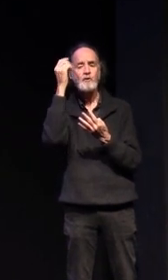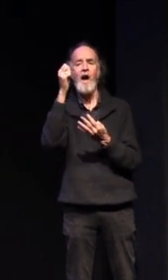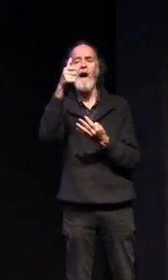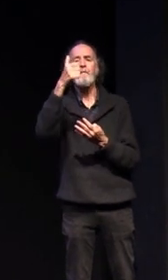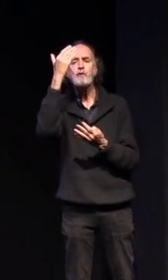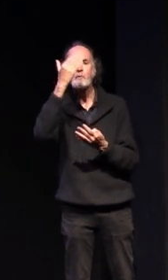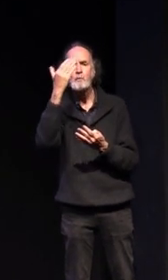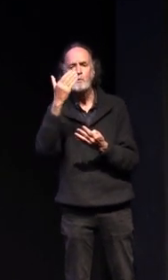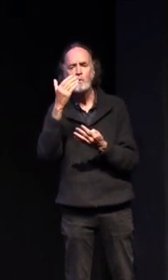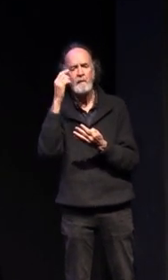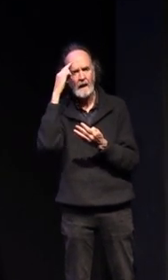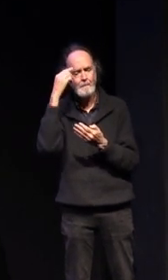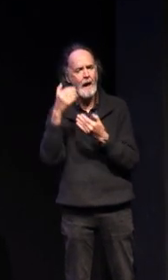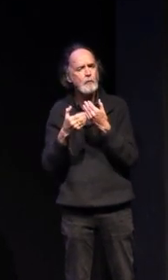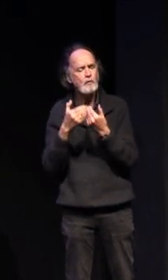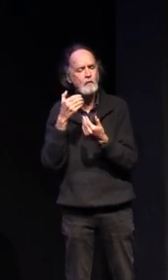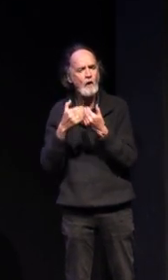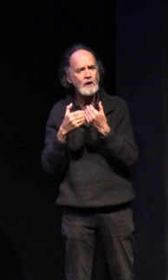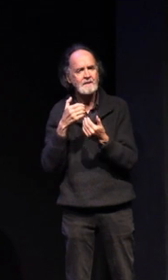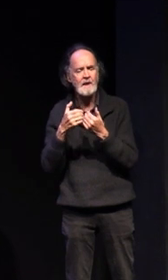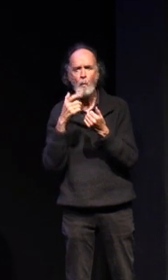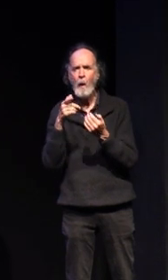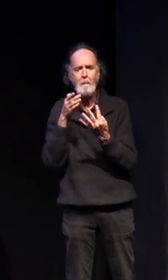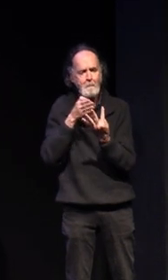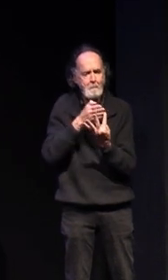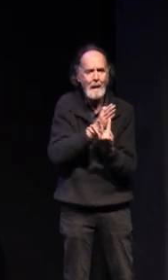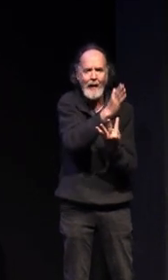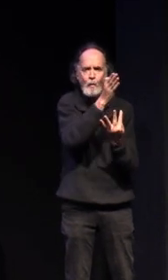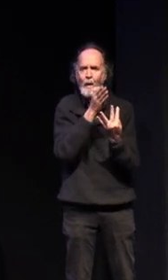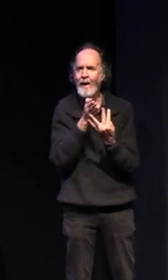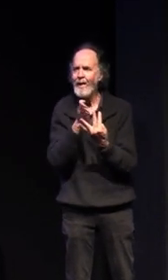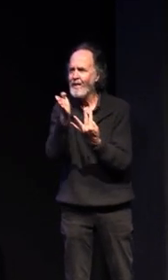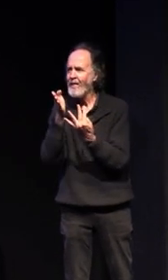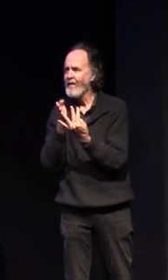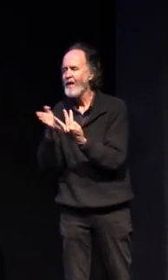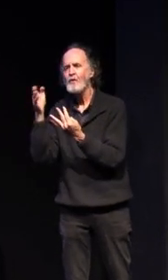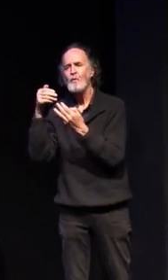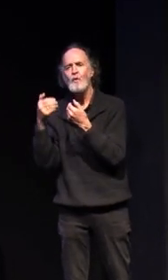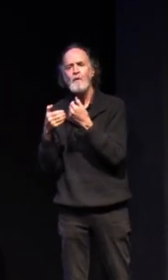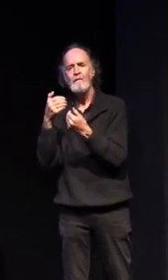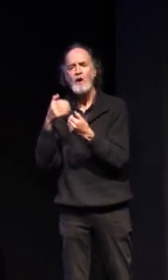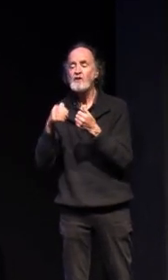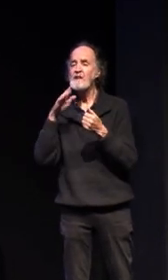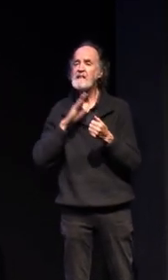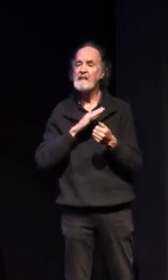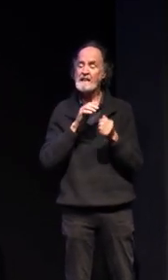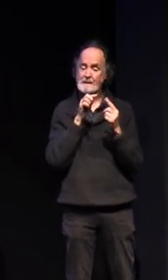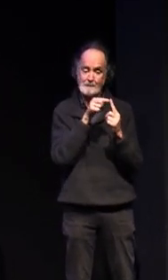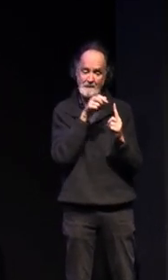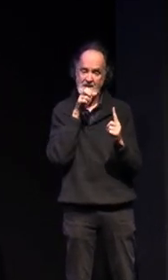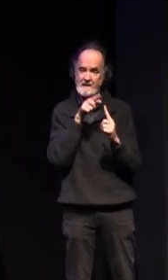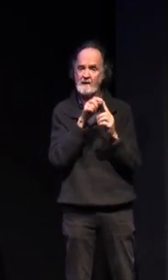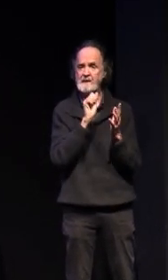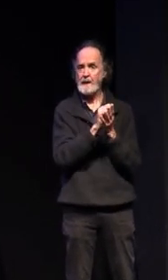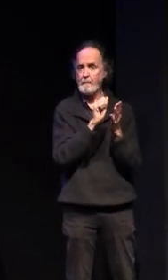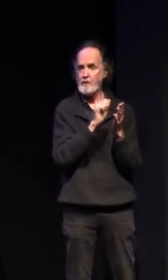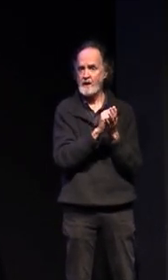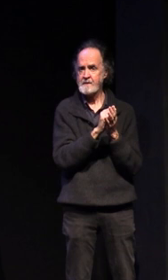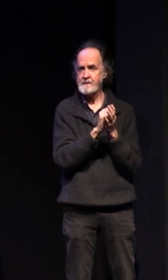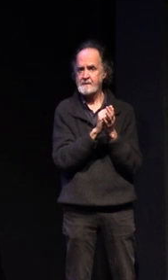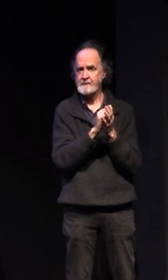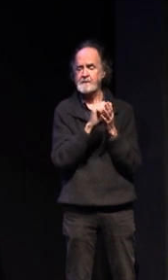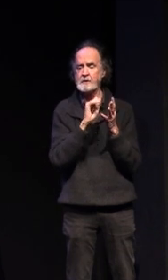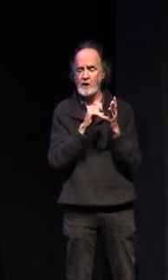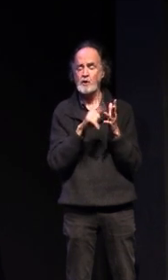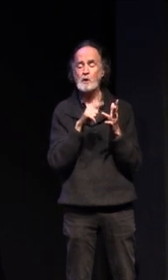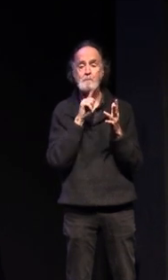some of the pathways to university and things require certain subjects to be studied and some of those do need to